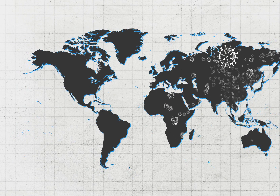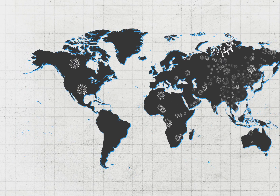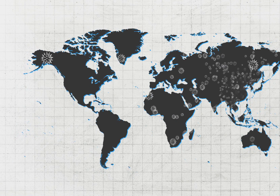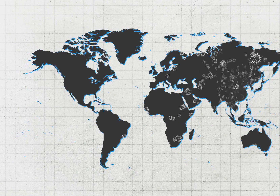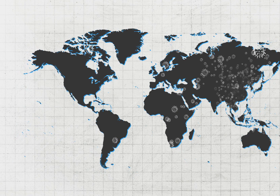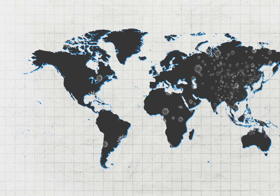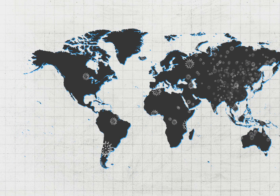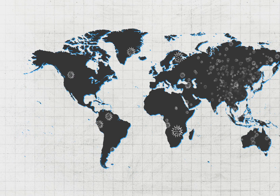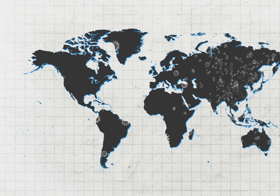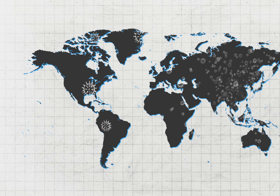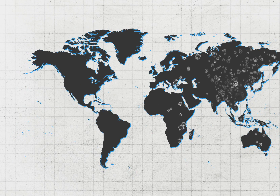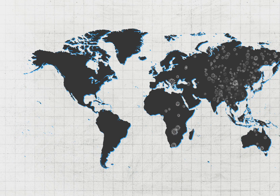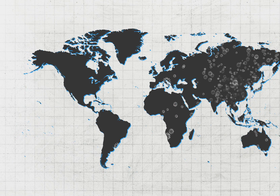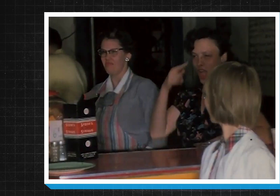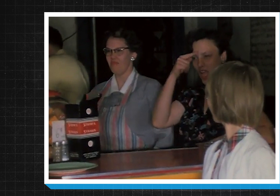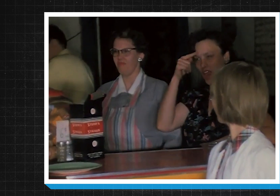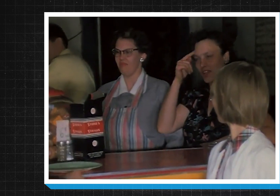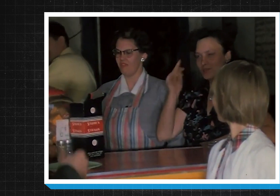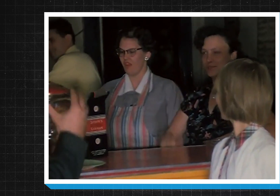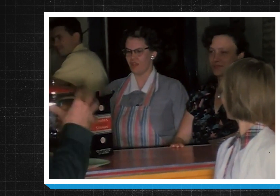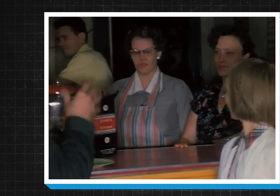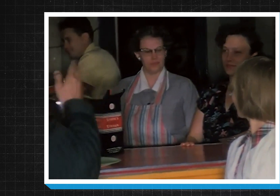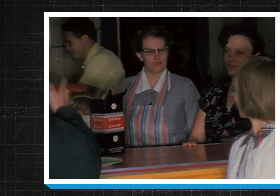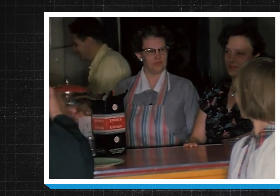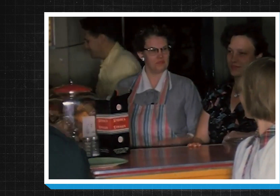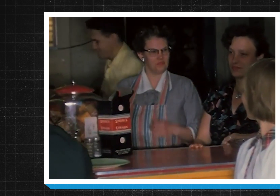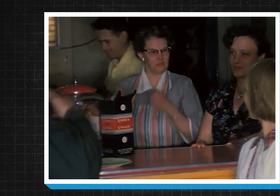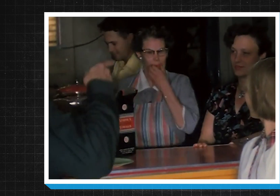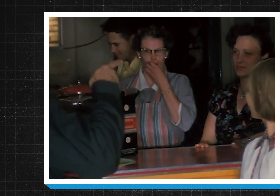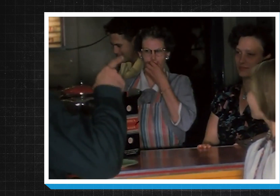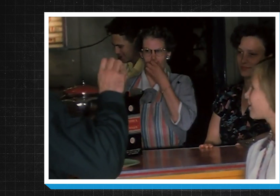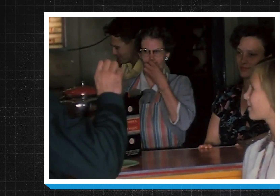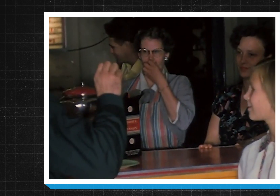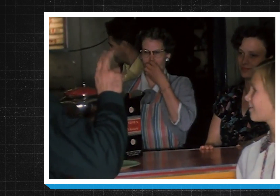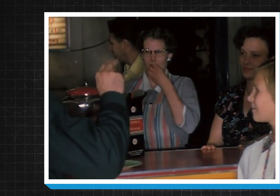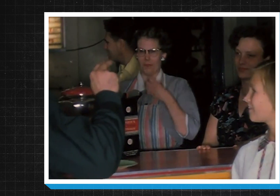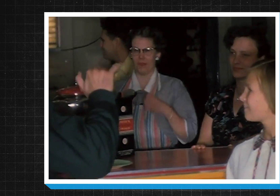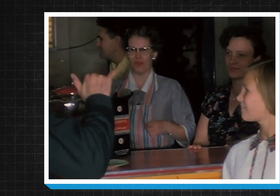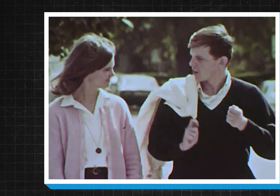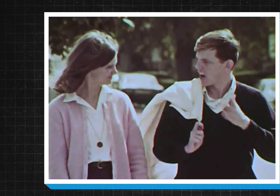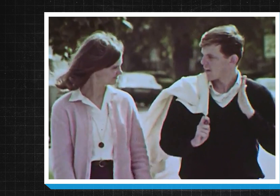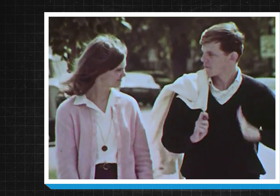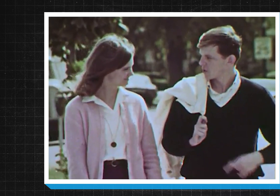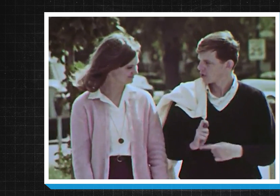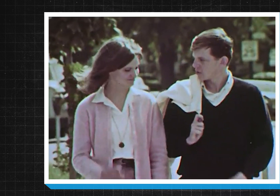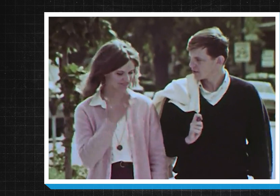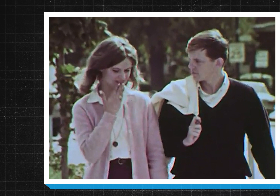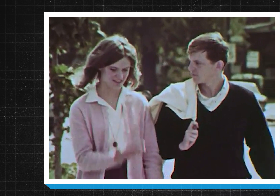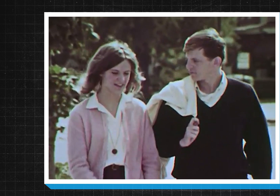itself. But what's common across all signed languages is the intricate details of a message that can be communicated by